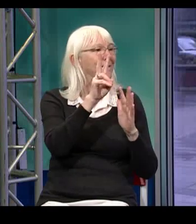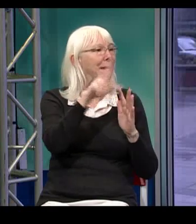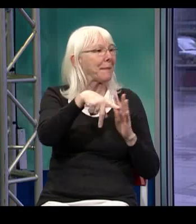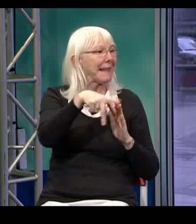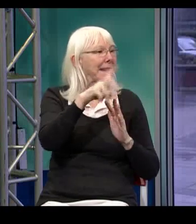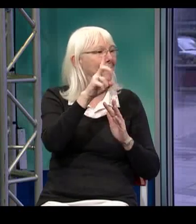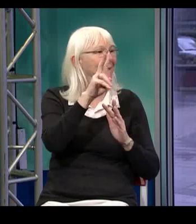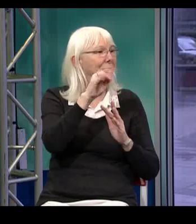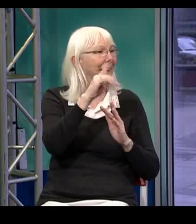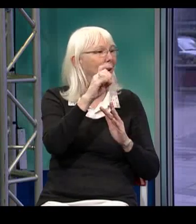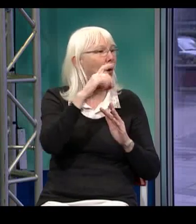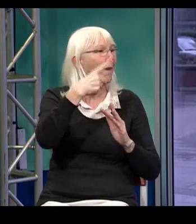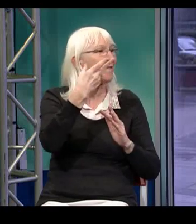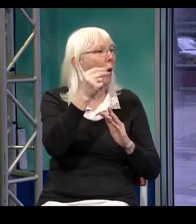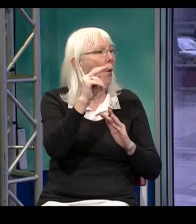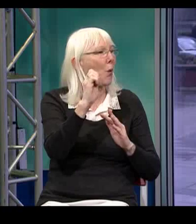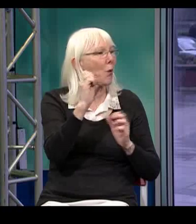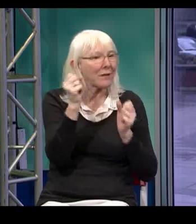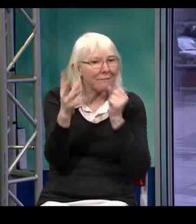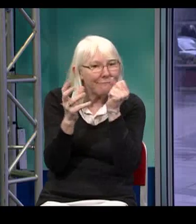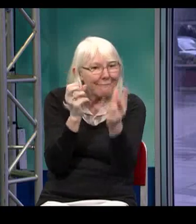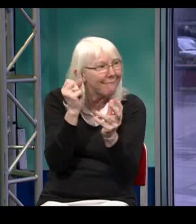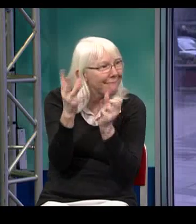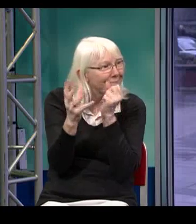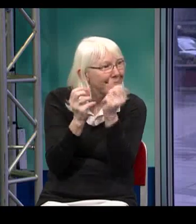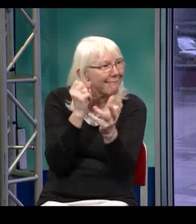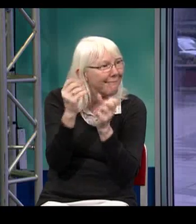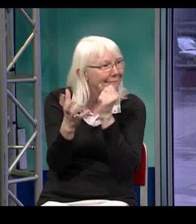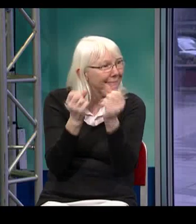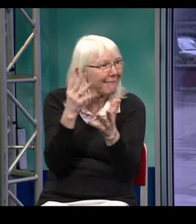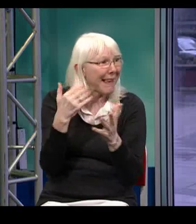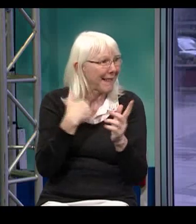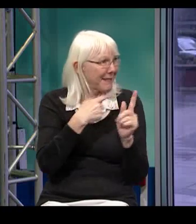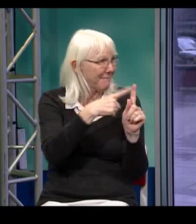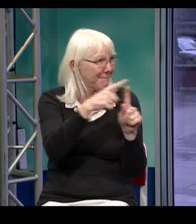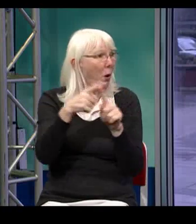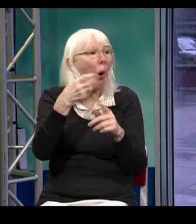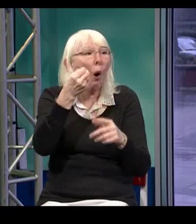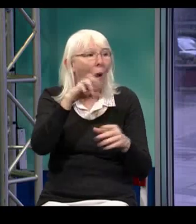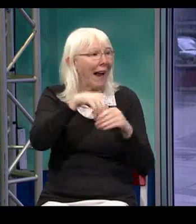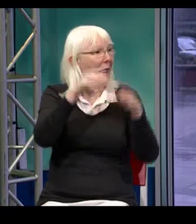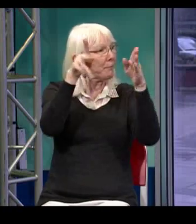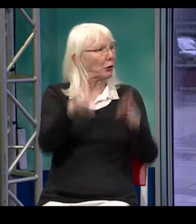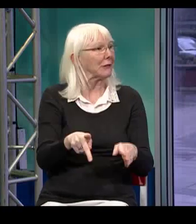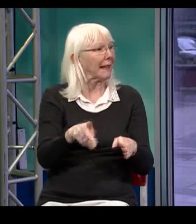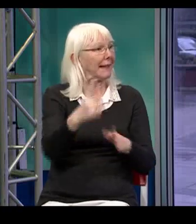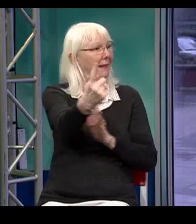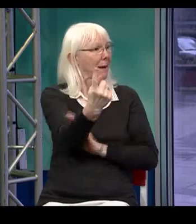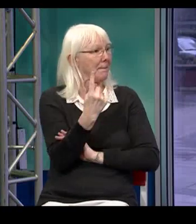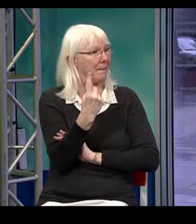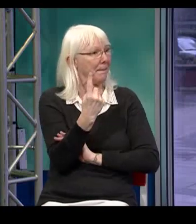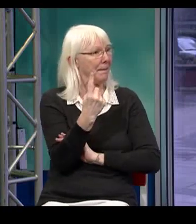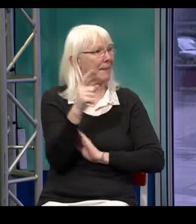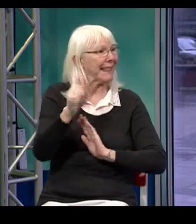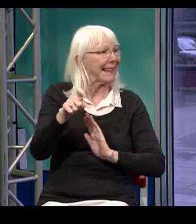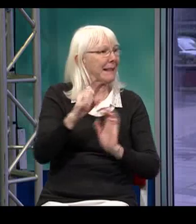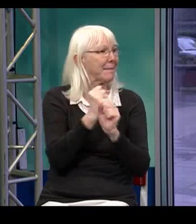device, the TTY. You can use the video phone so that you can actually use your own language, sign language, to communicate with us. Or in person,